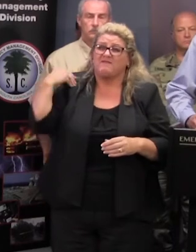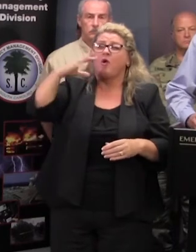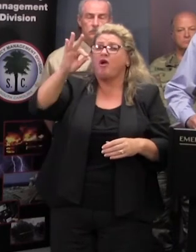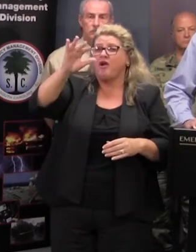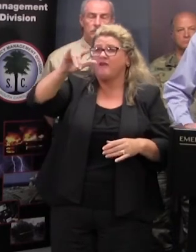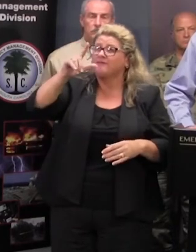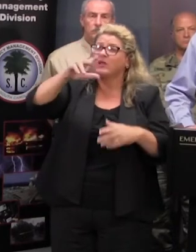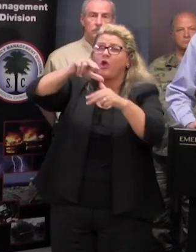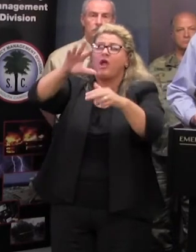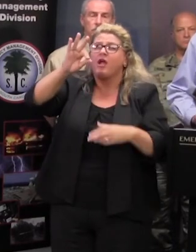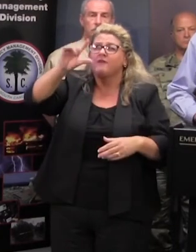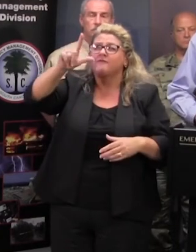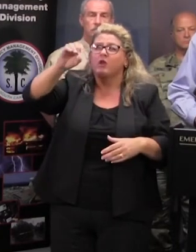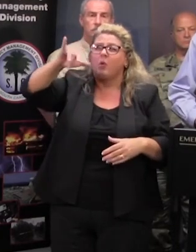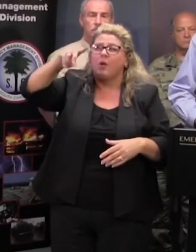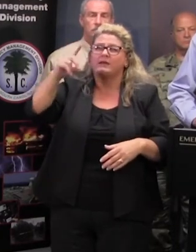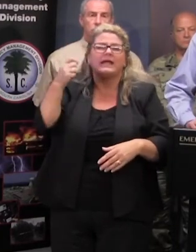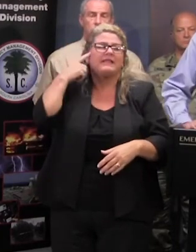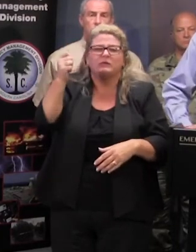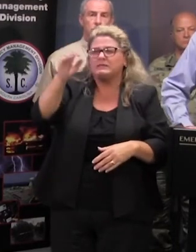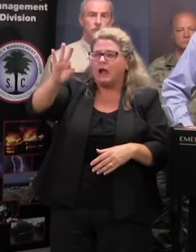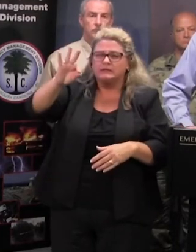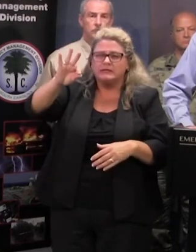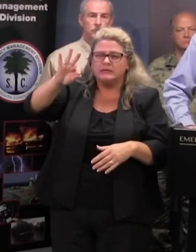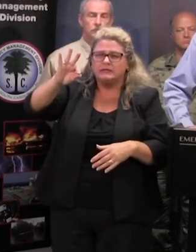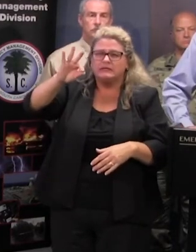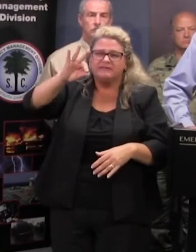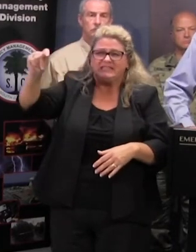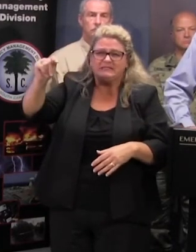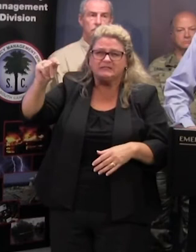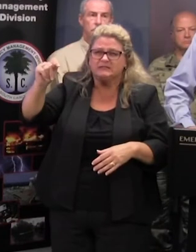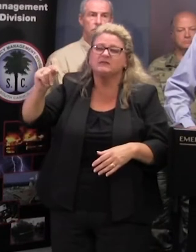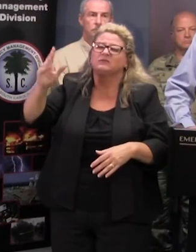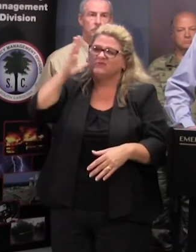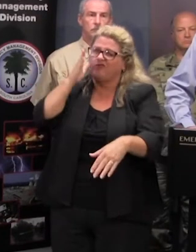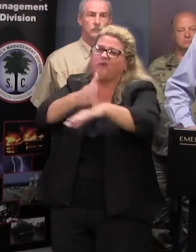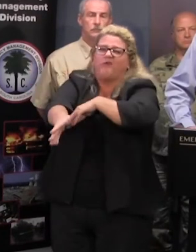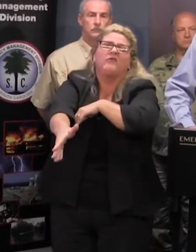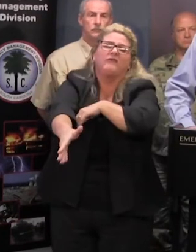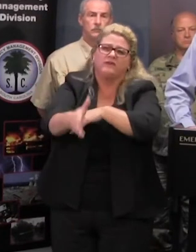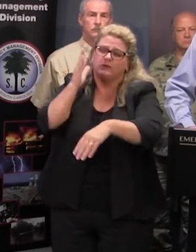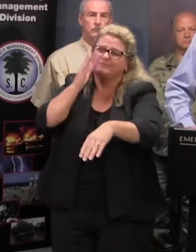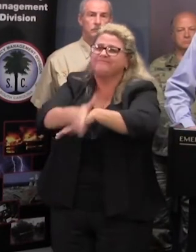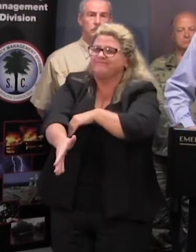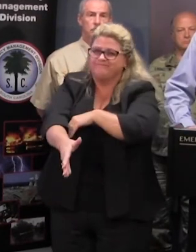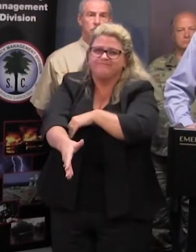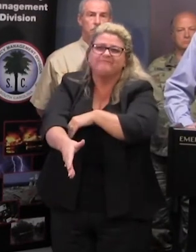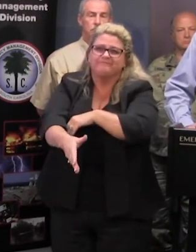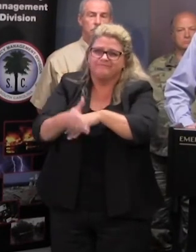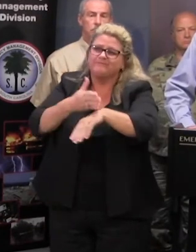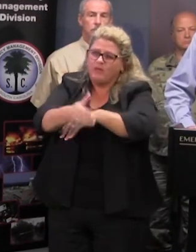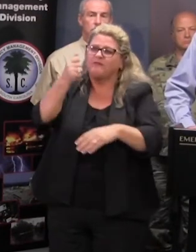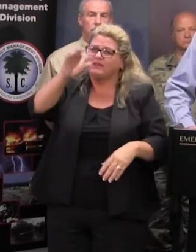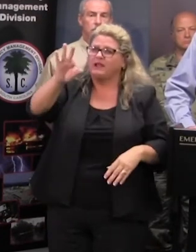around 19 feet i don't have that in front of me right now but it will be higher than that as prediction higher than floyd but what